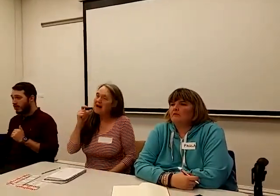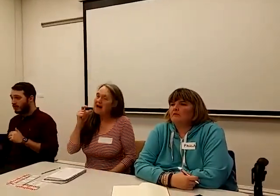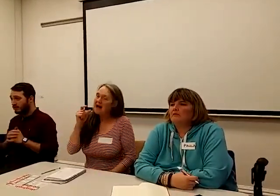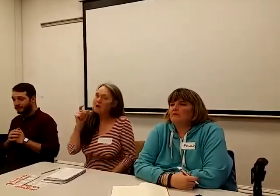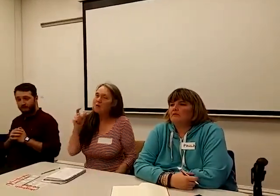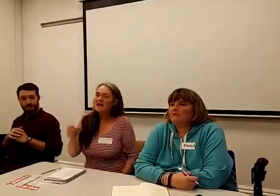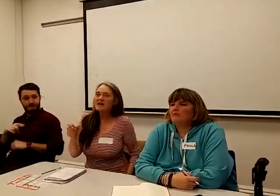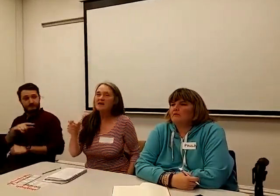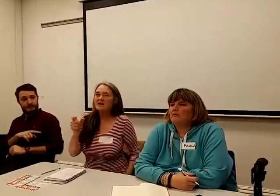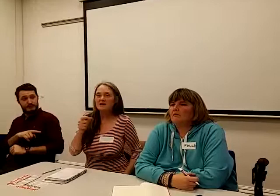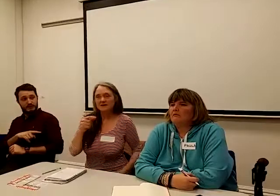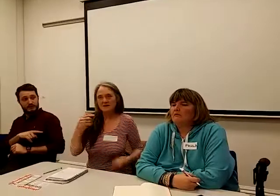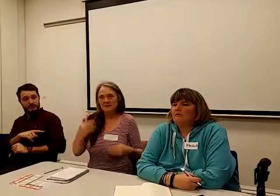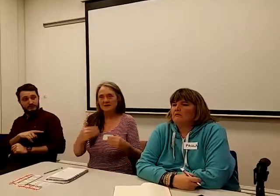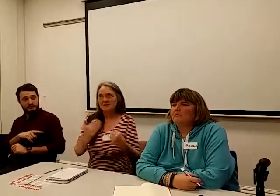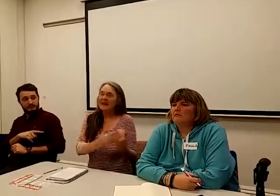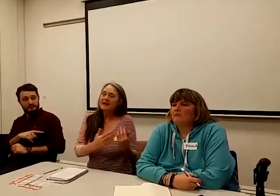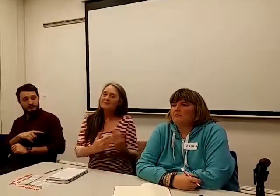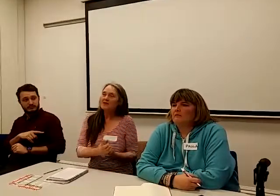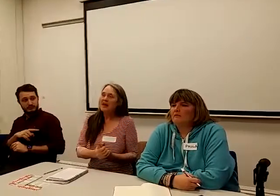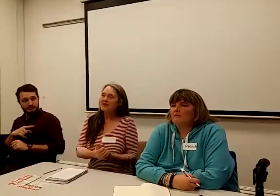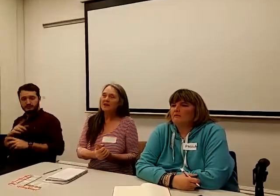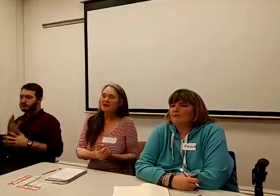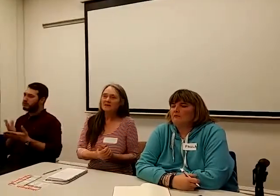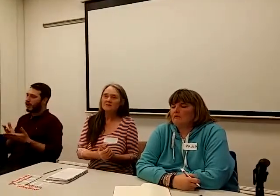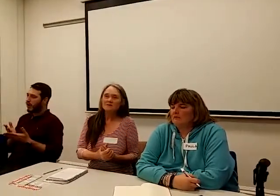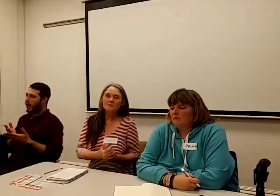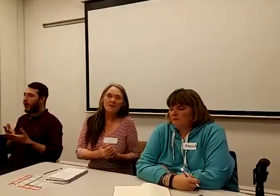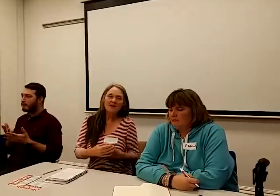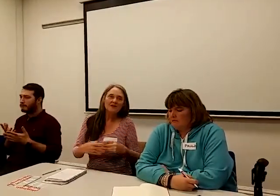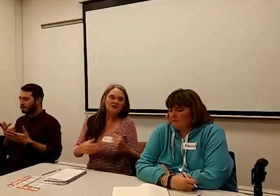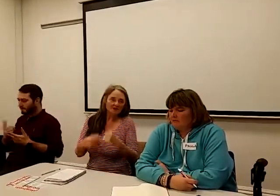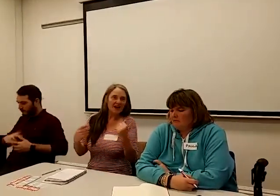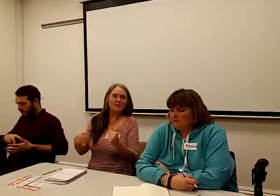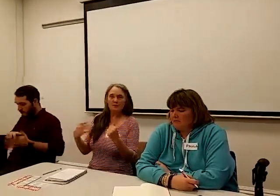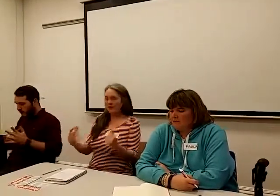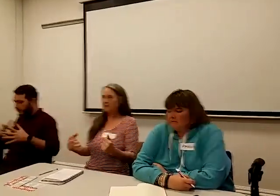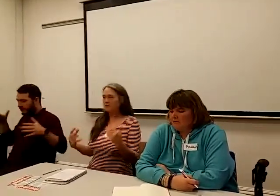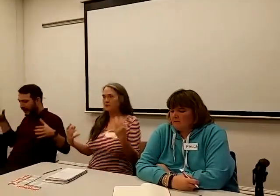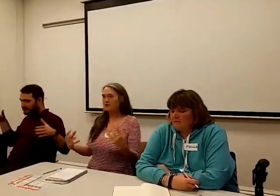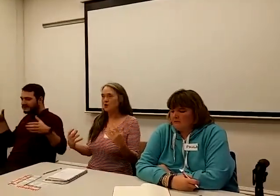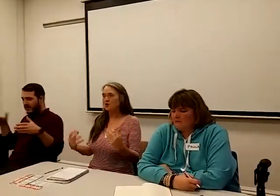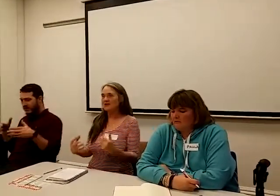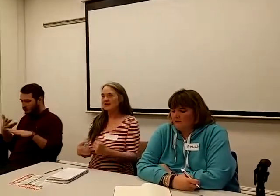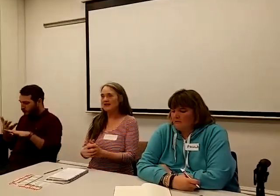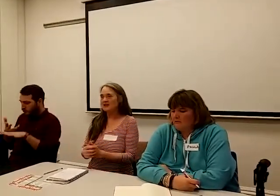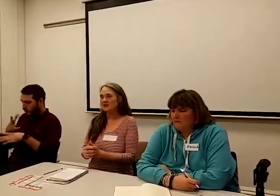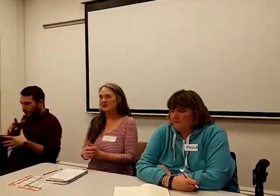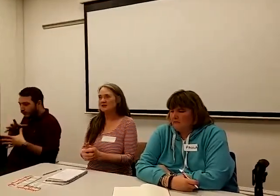And we came together with disabled people's organisations